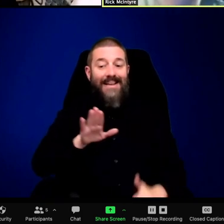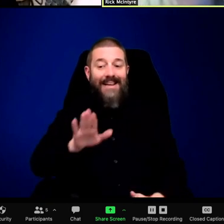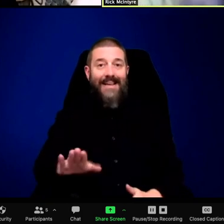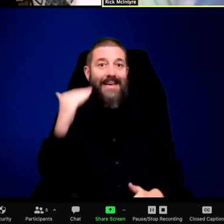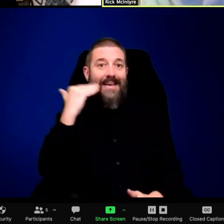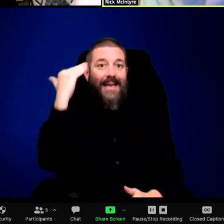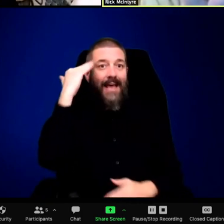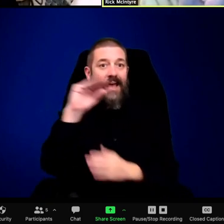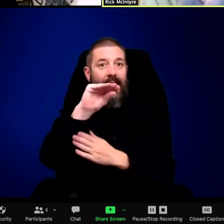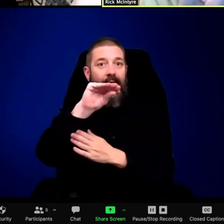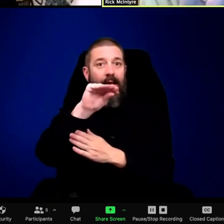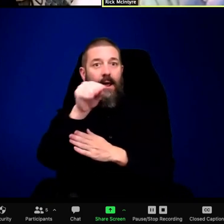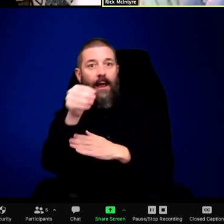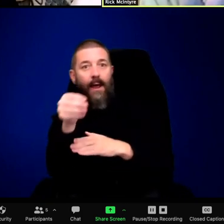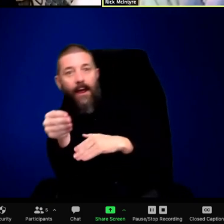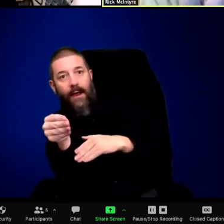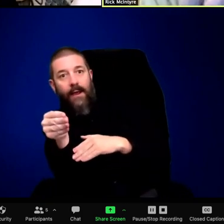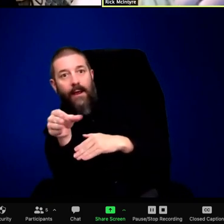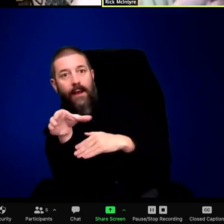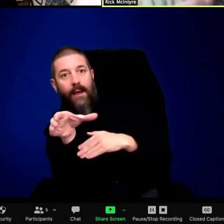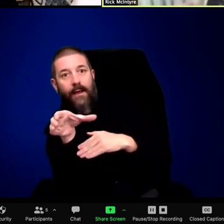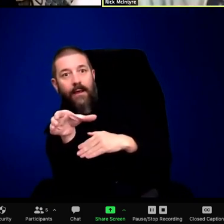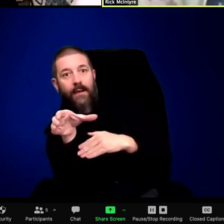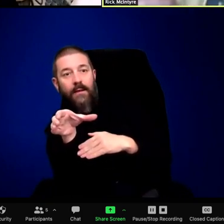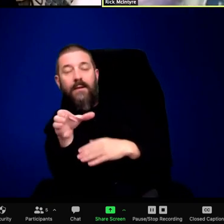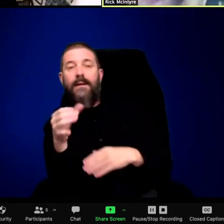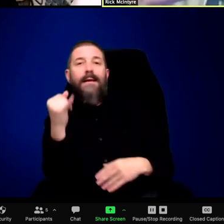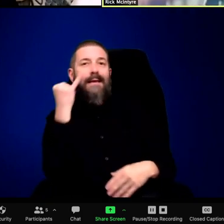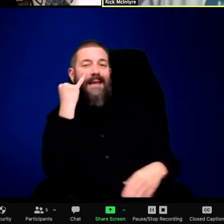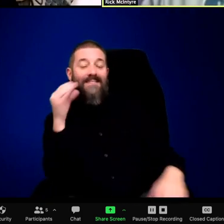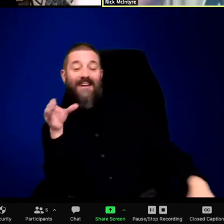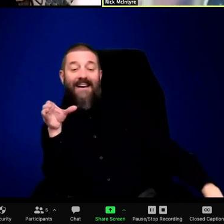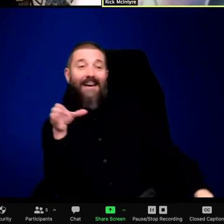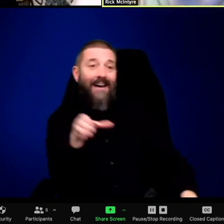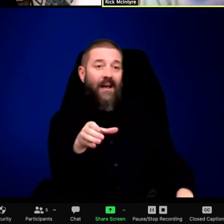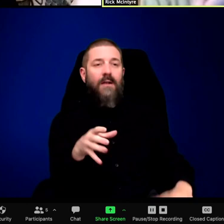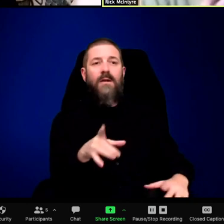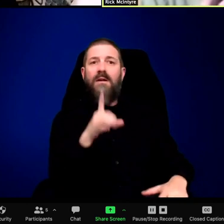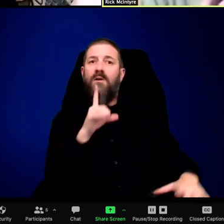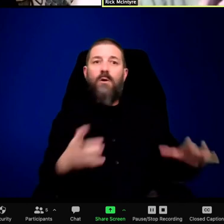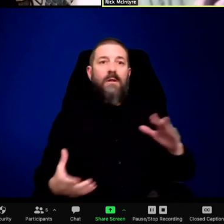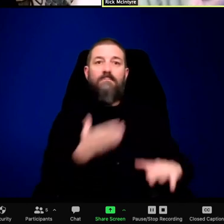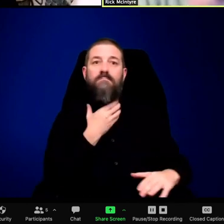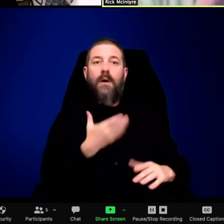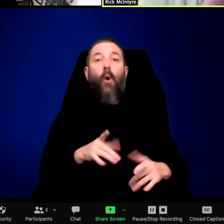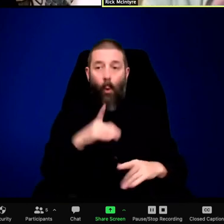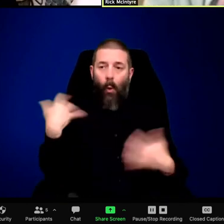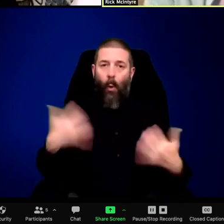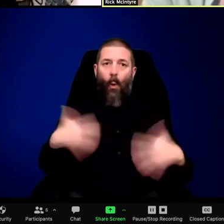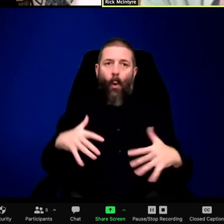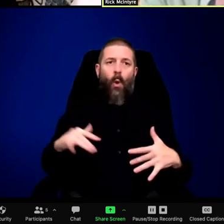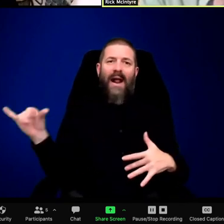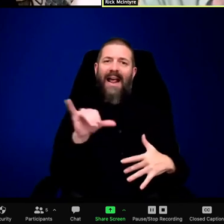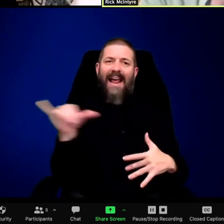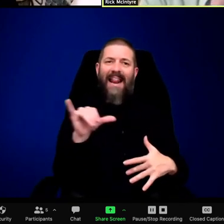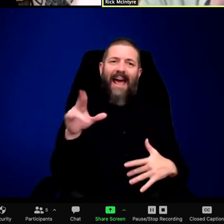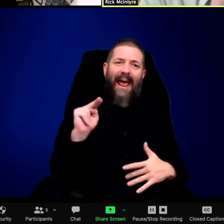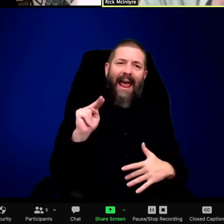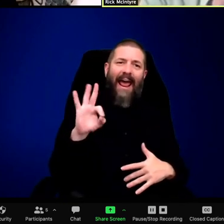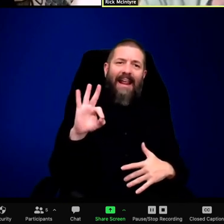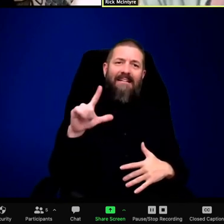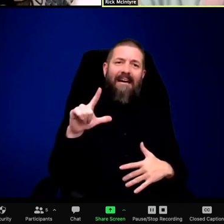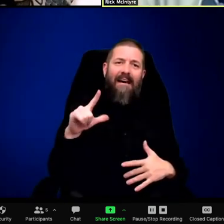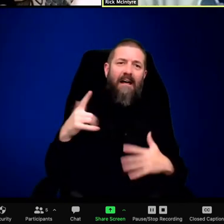can use his antlers to stab and kill the male wolf, can trample the wolf. There's a lot of ways that a wolf can